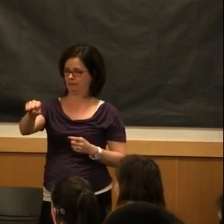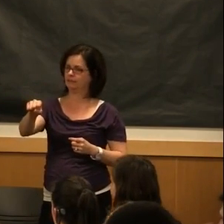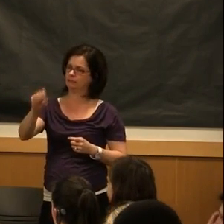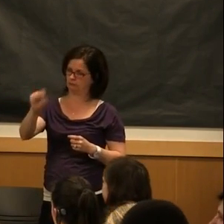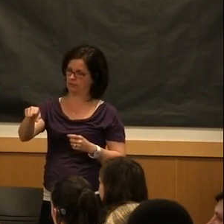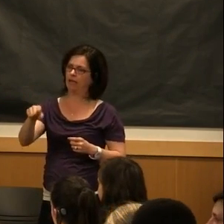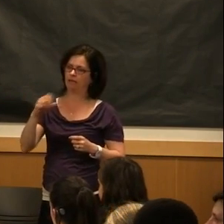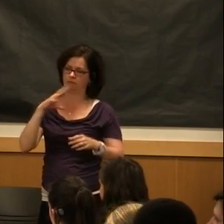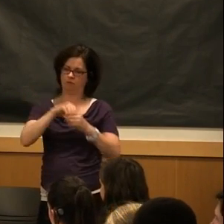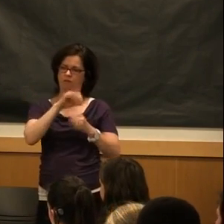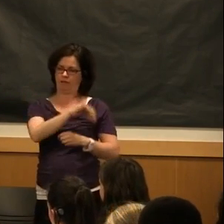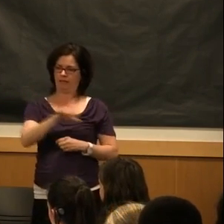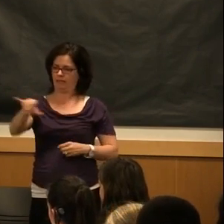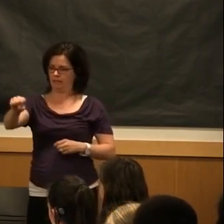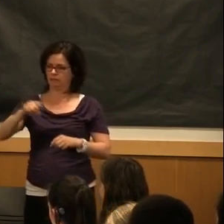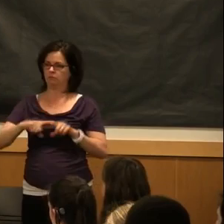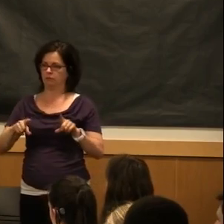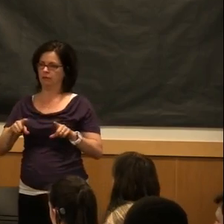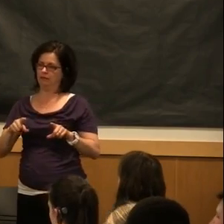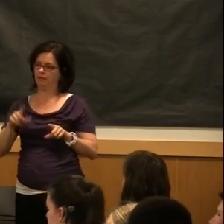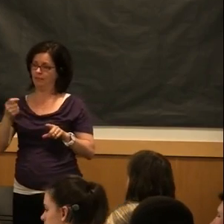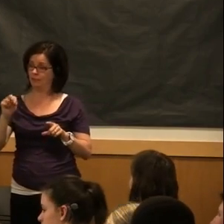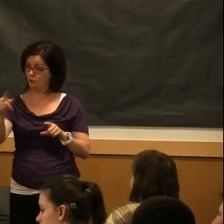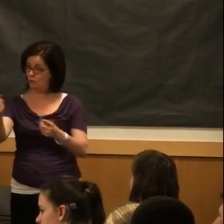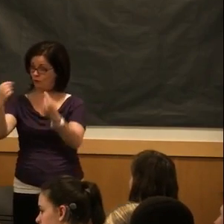you can be a part of that and you can get that started.